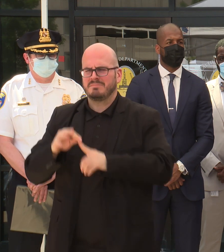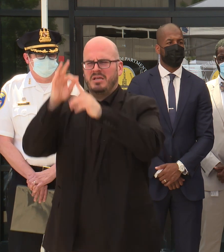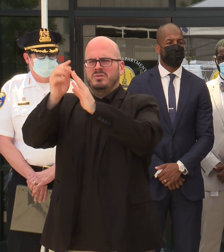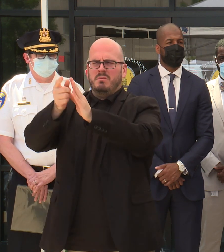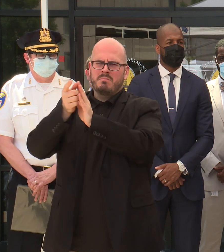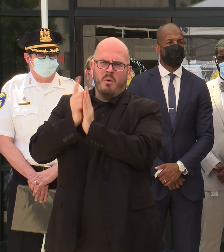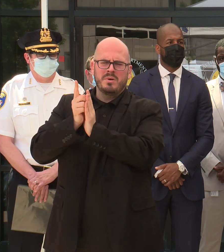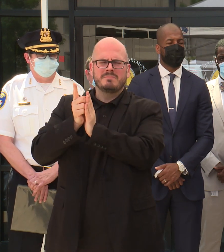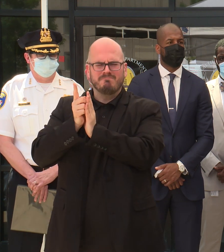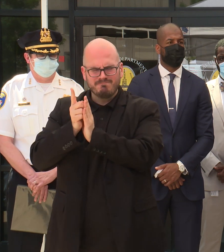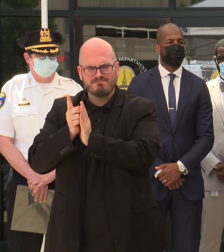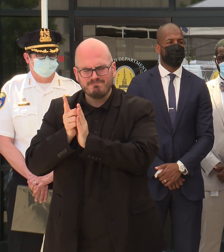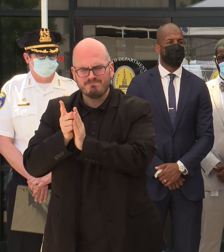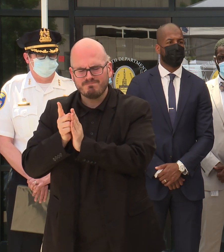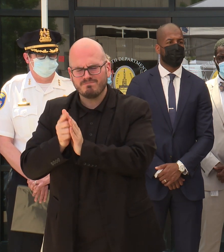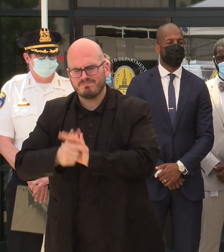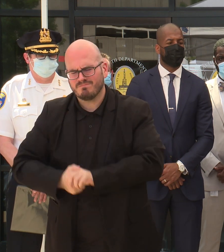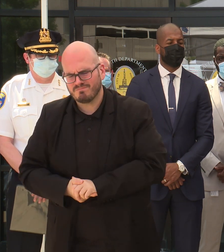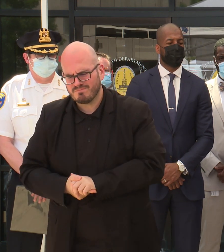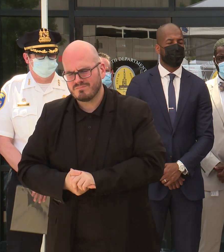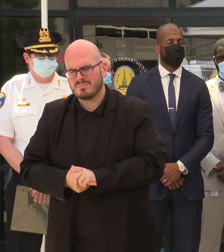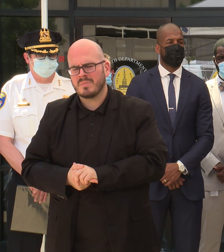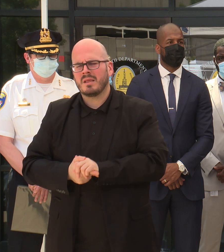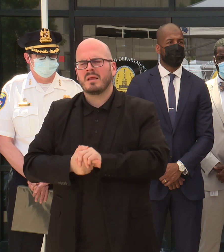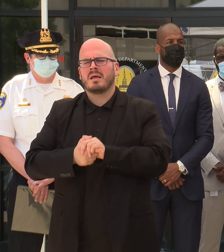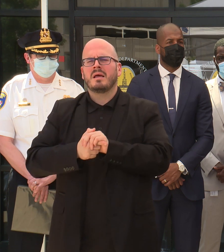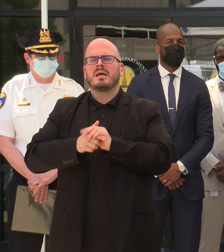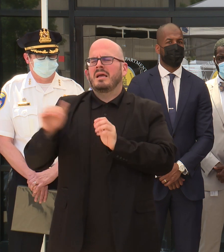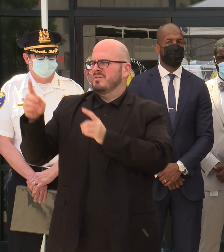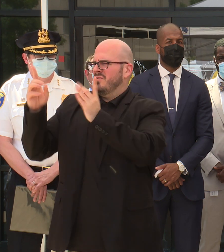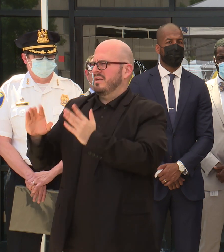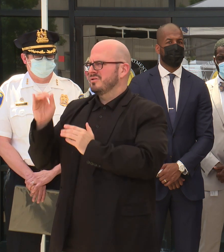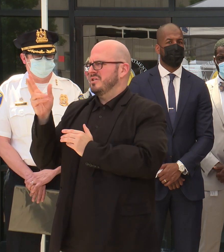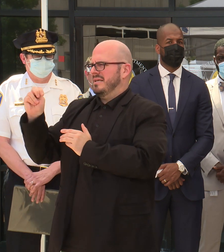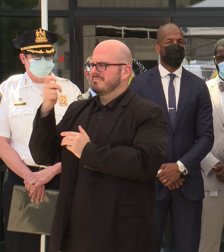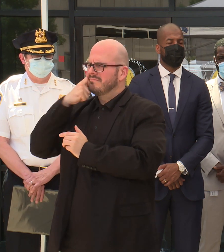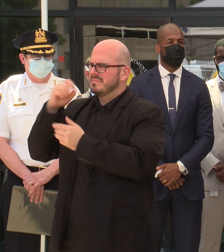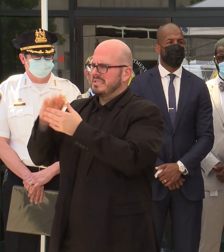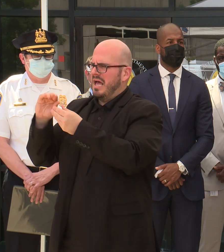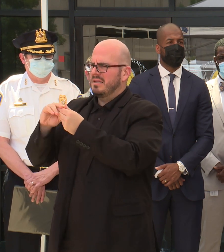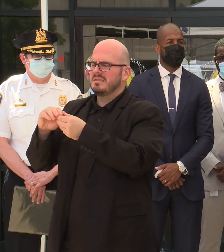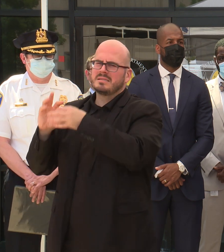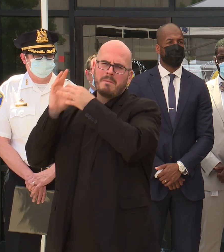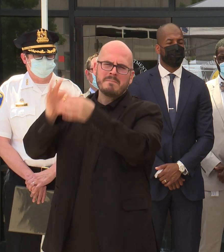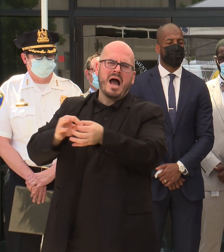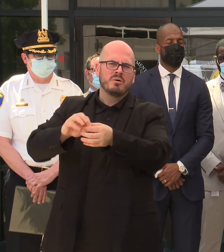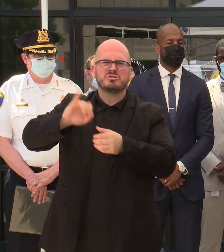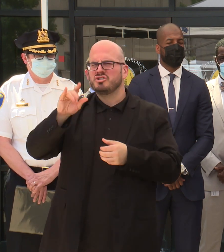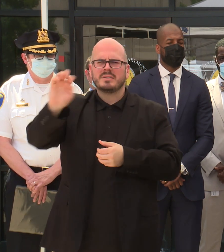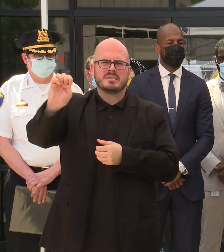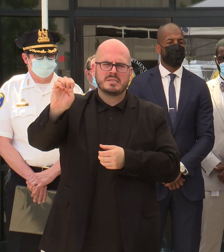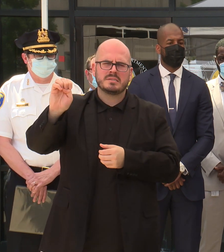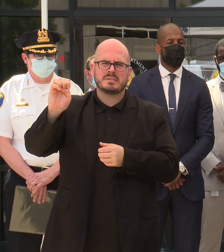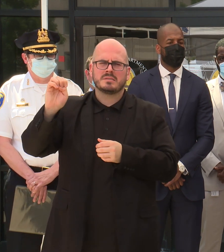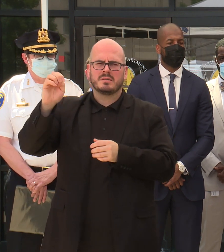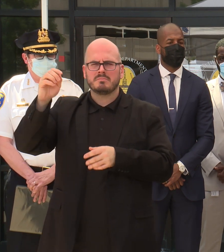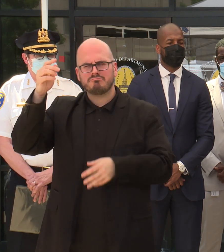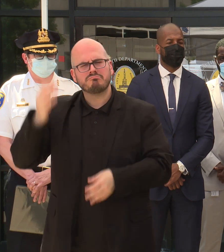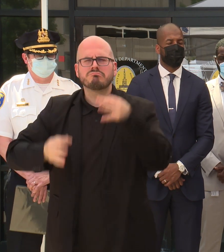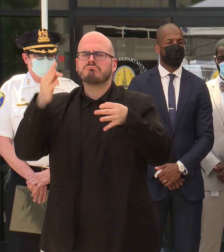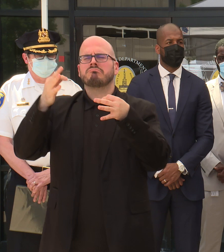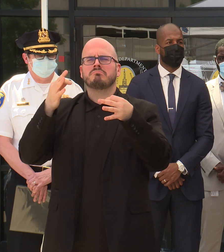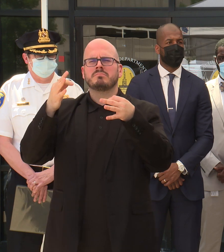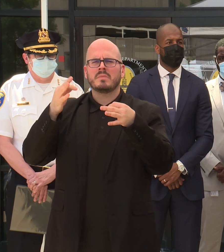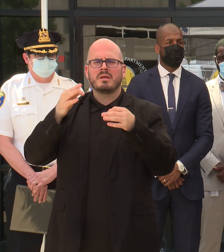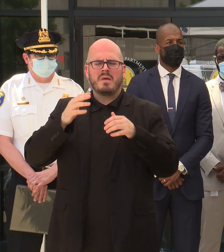special because like Director Jackson said, it's about justice. It's about justice to a young man